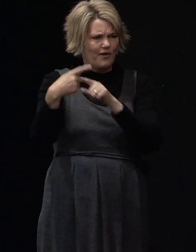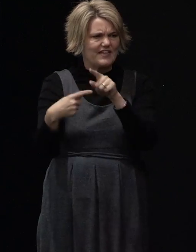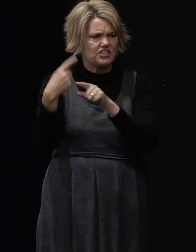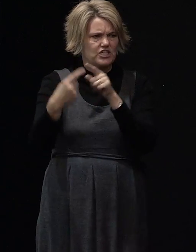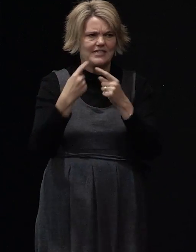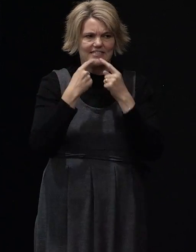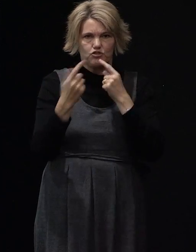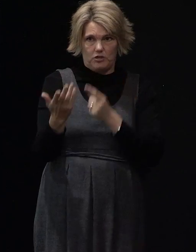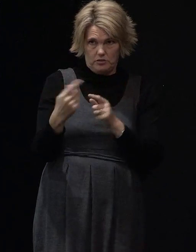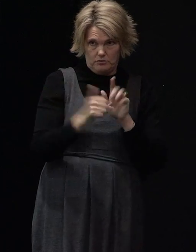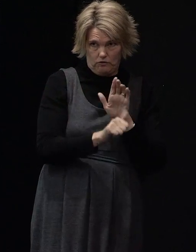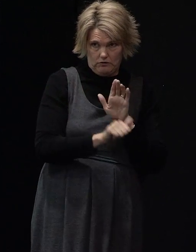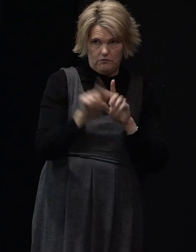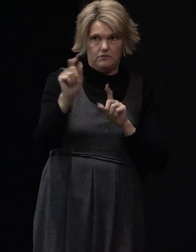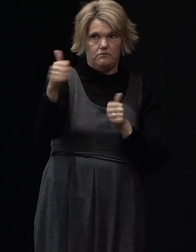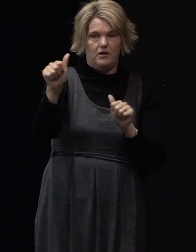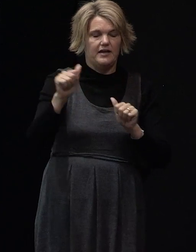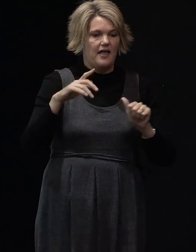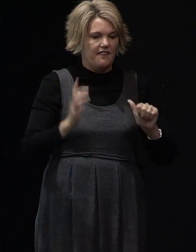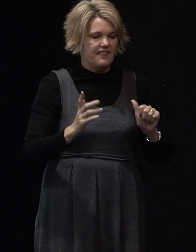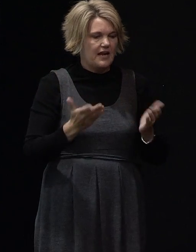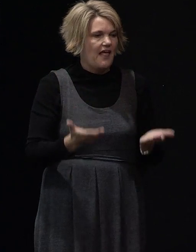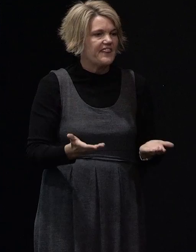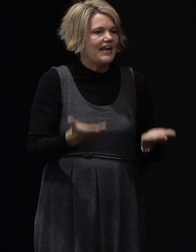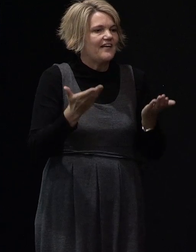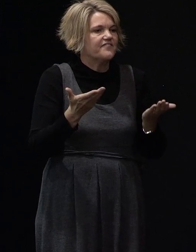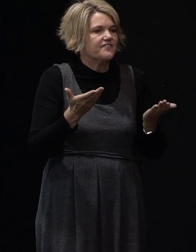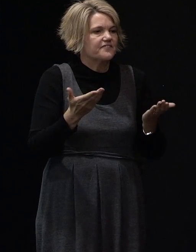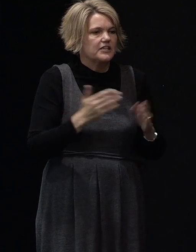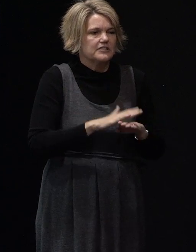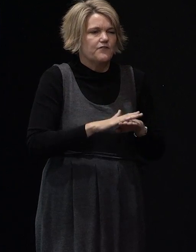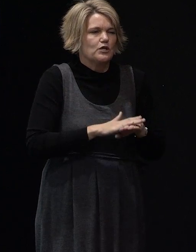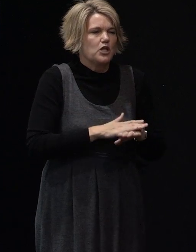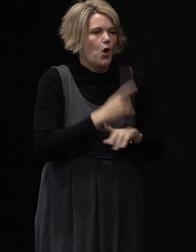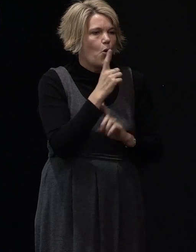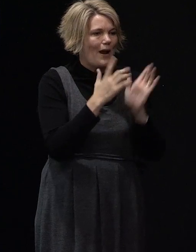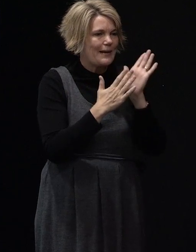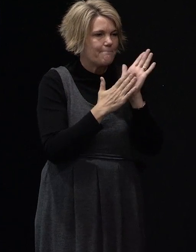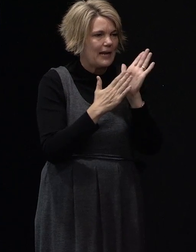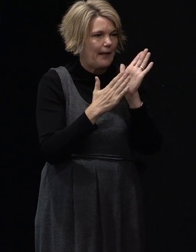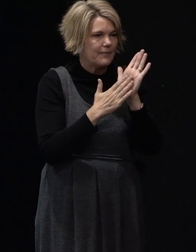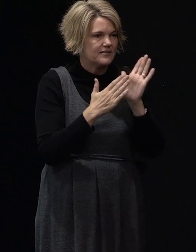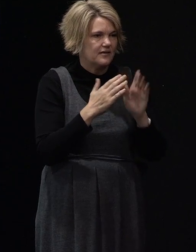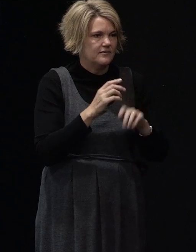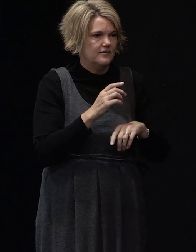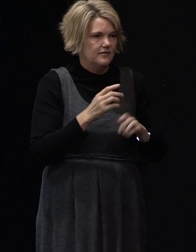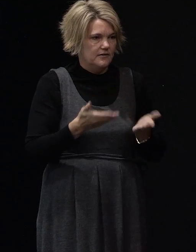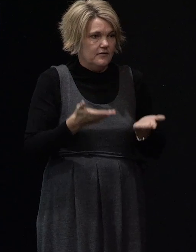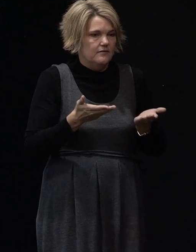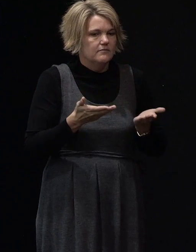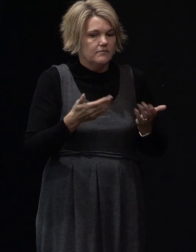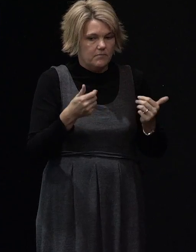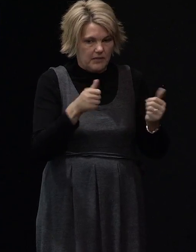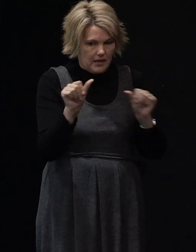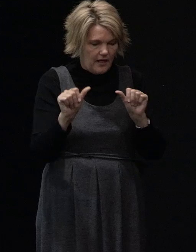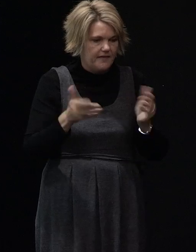instructions, the lift is done very gradually at a millimetre at a time and consistently